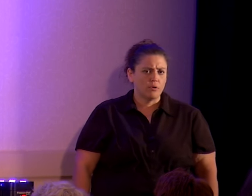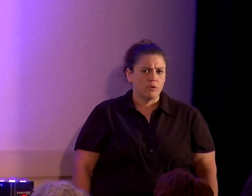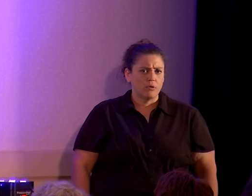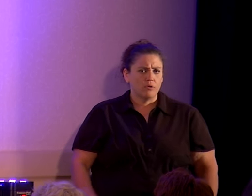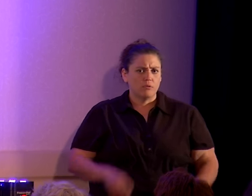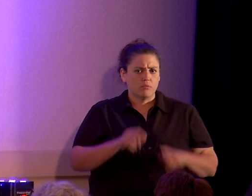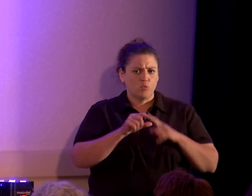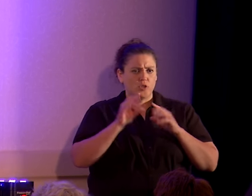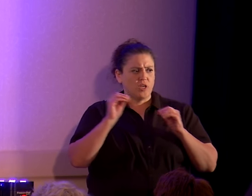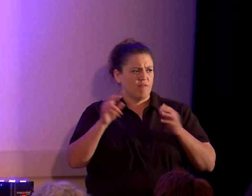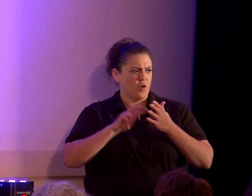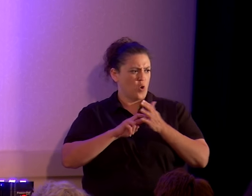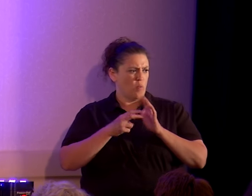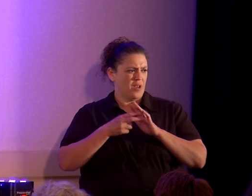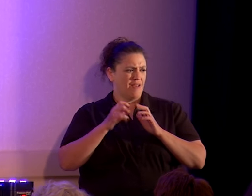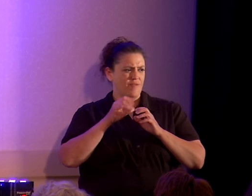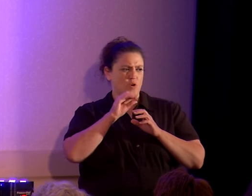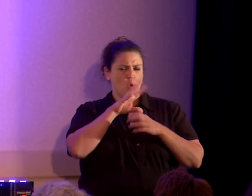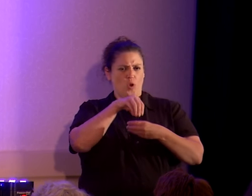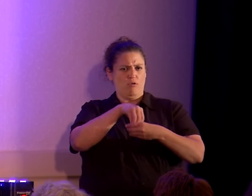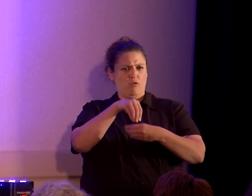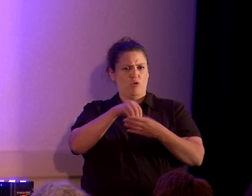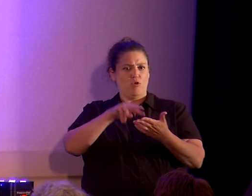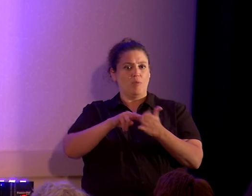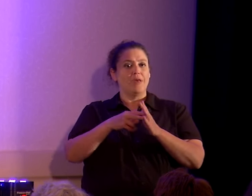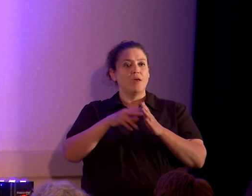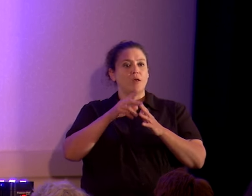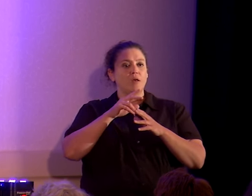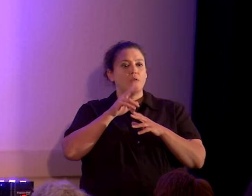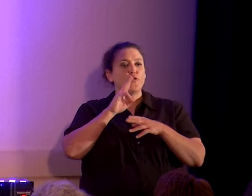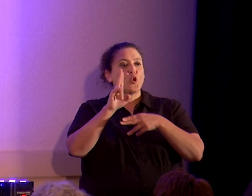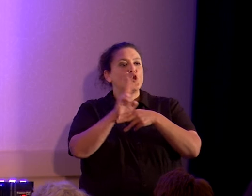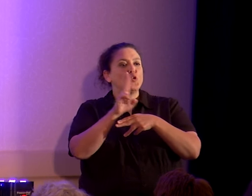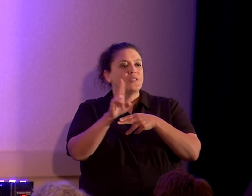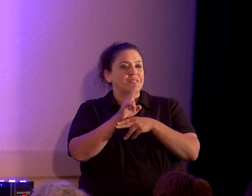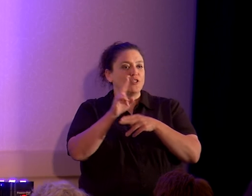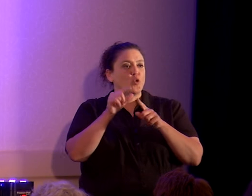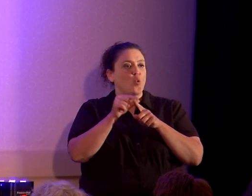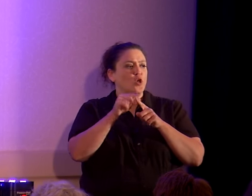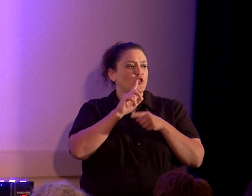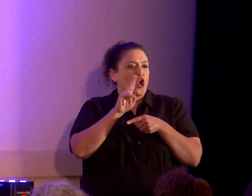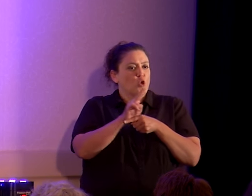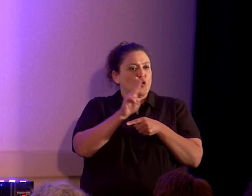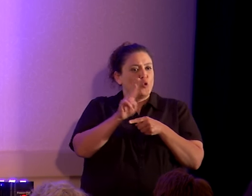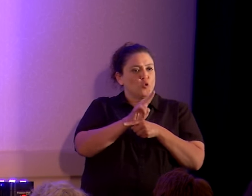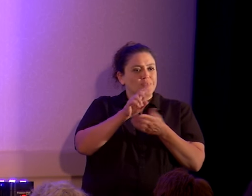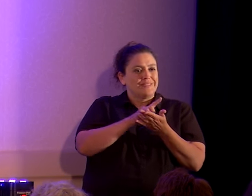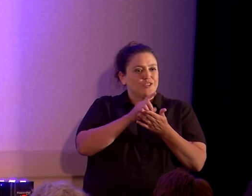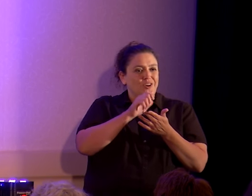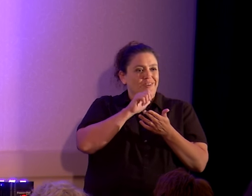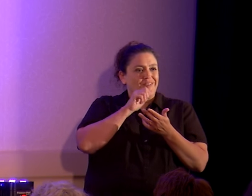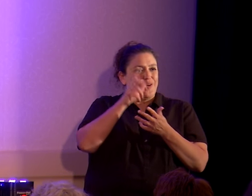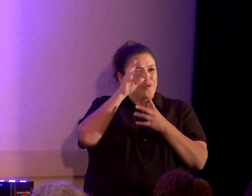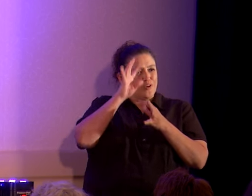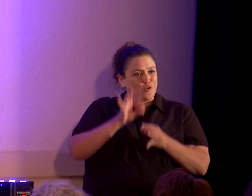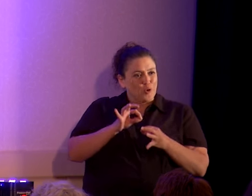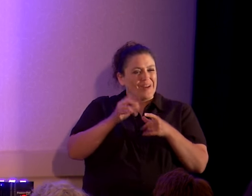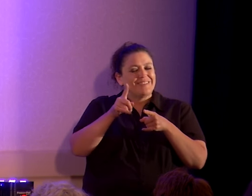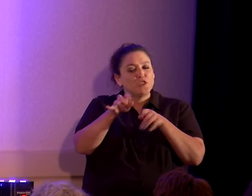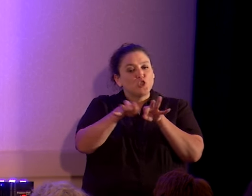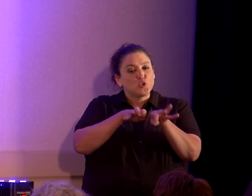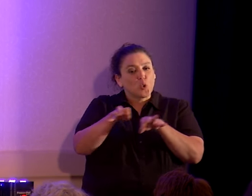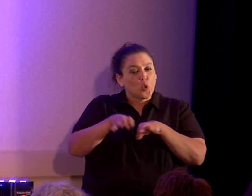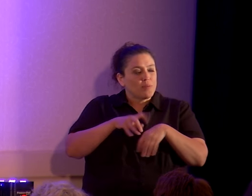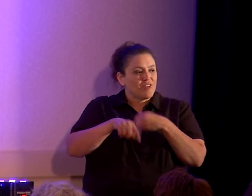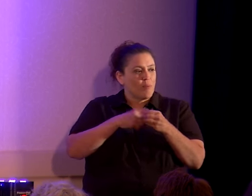Words don't have any intrinsic meaning. Words have usages. Dictionaries aren't an authority on what words mean. They're descriptive about how we use